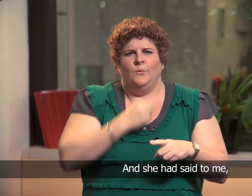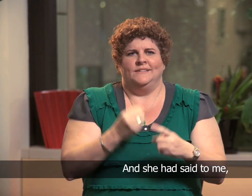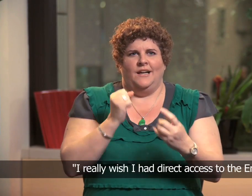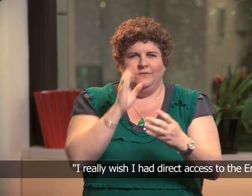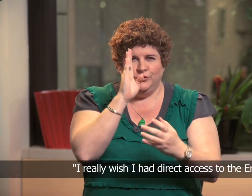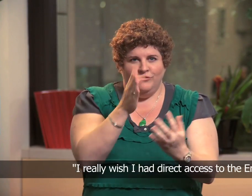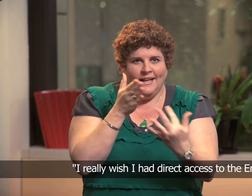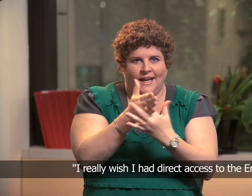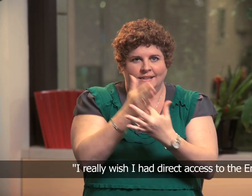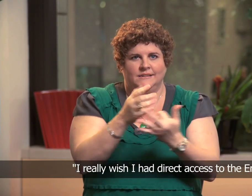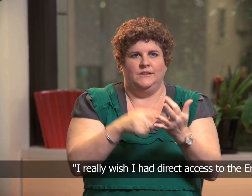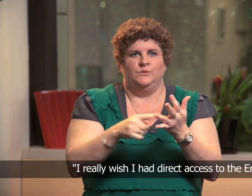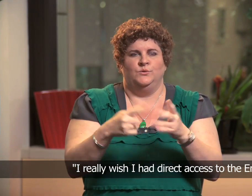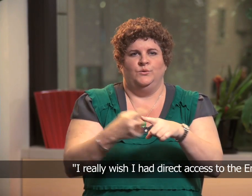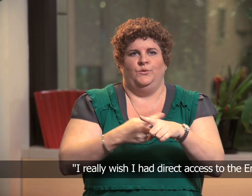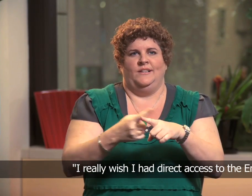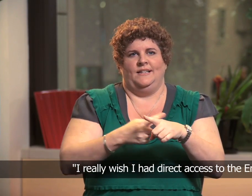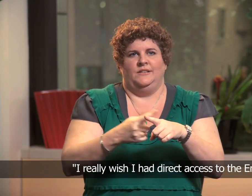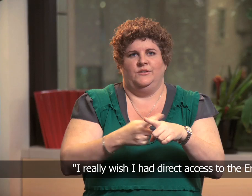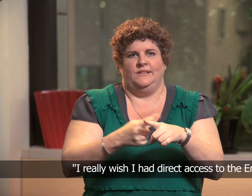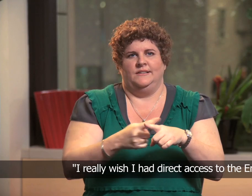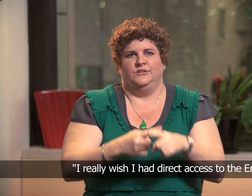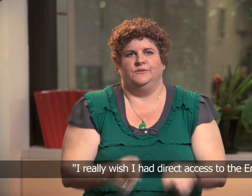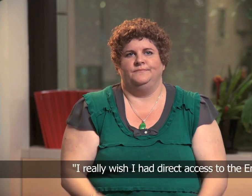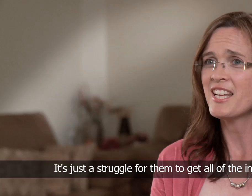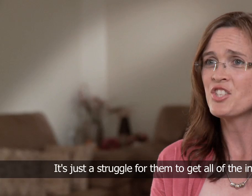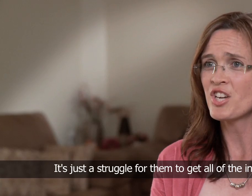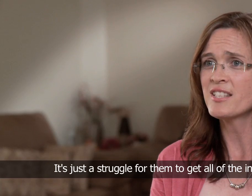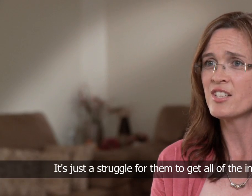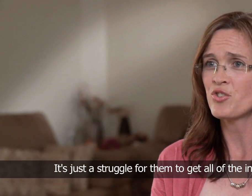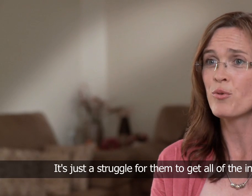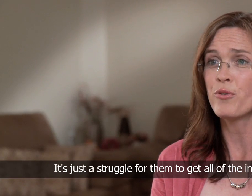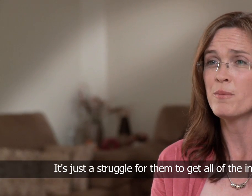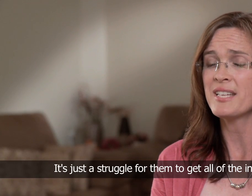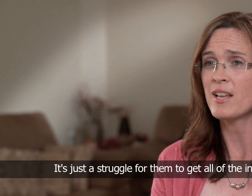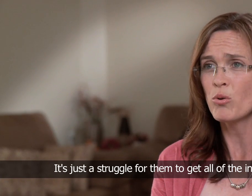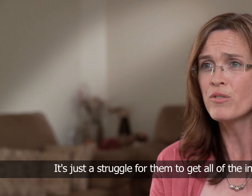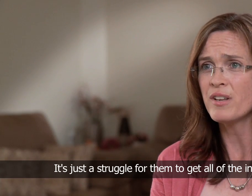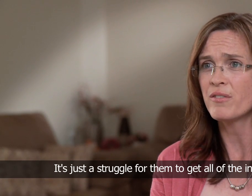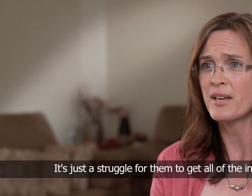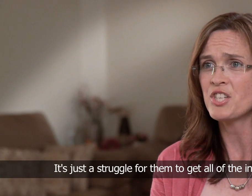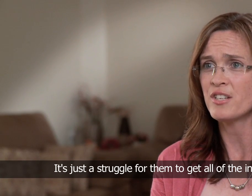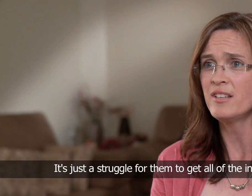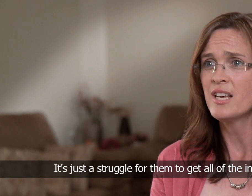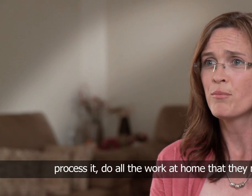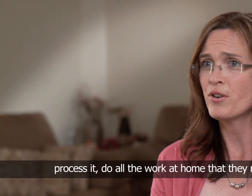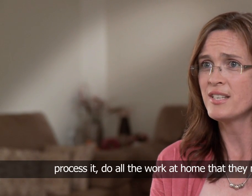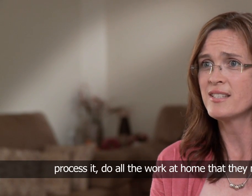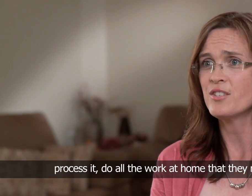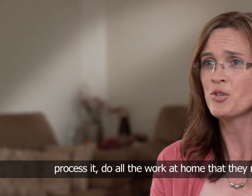me I really wish I had direct access to the English. It's just a struggle for them to get all of the information, process it, do